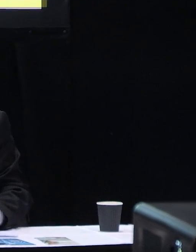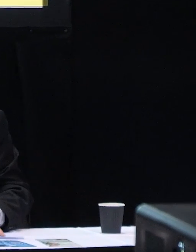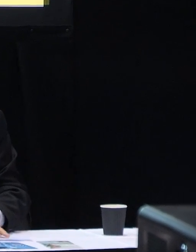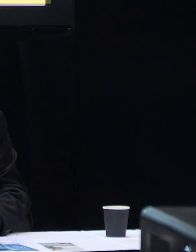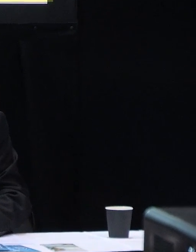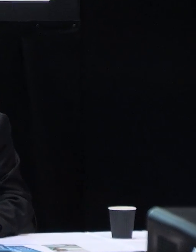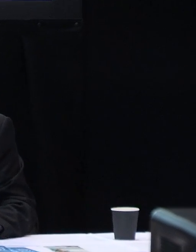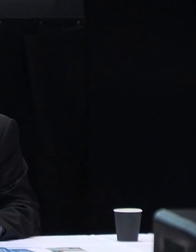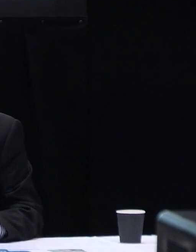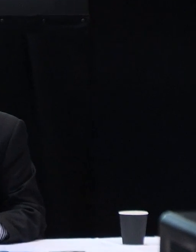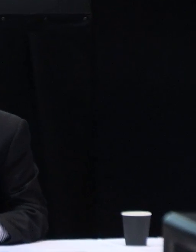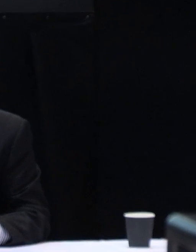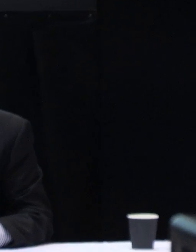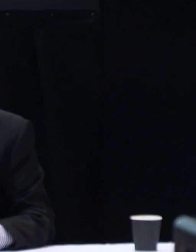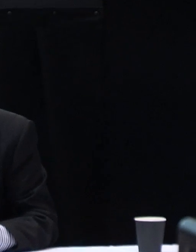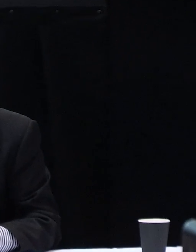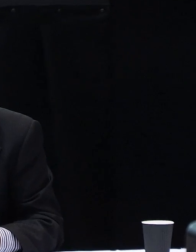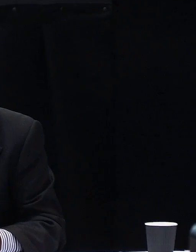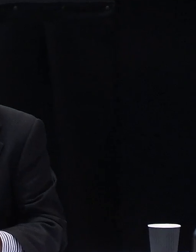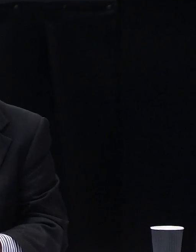is, is your question directed to a fix?